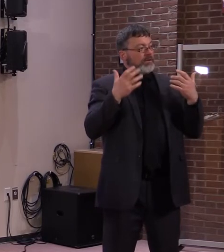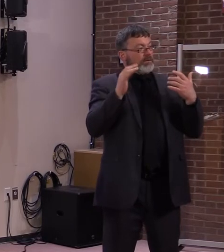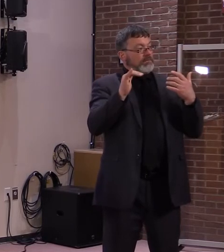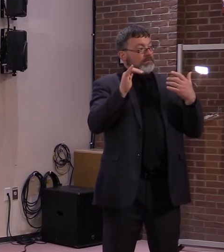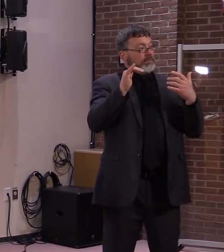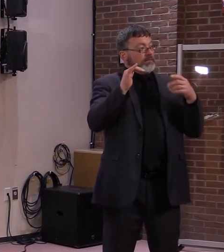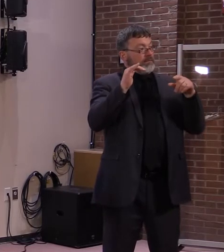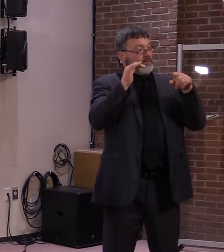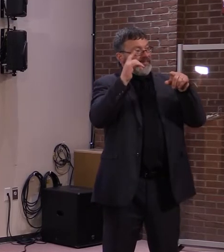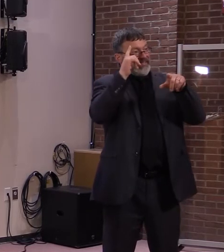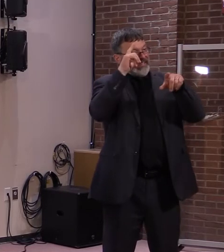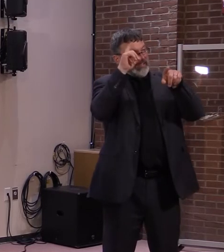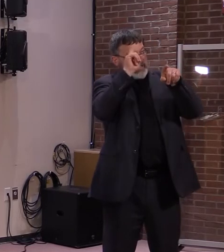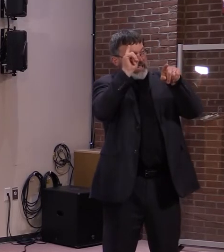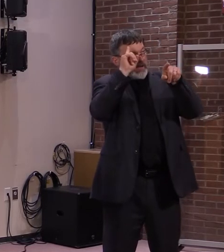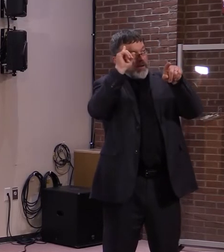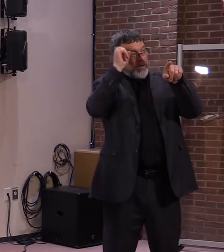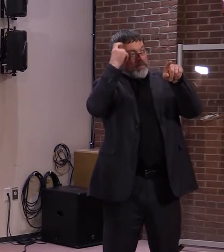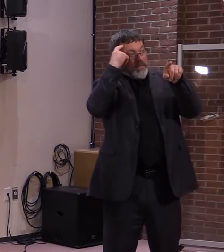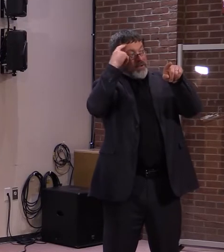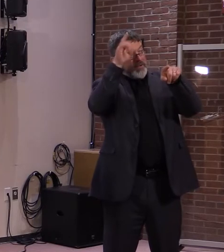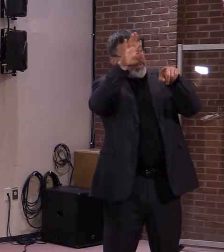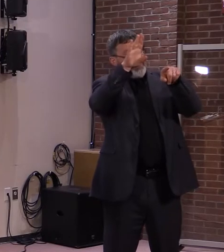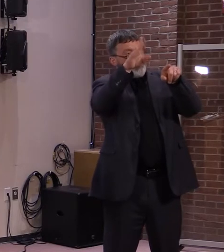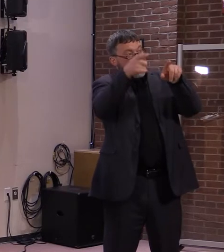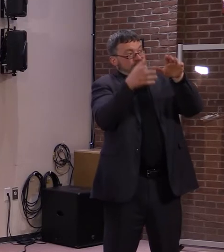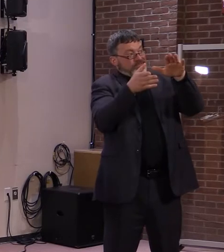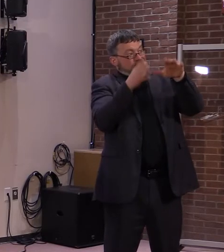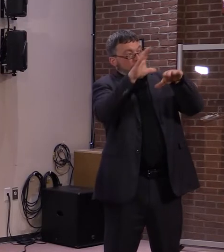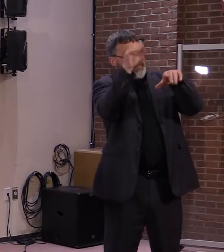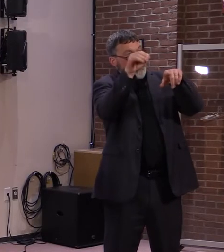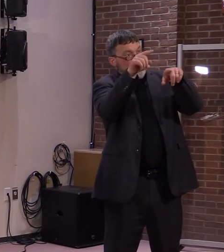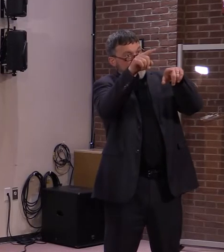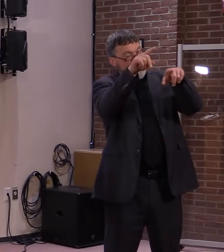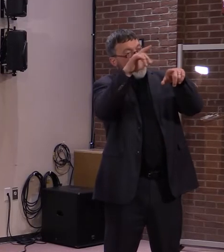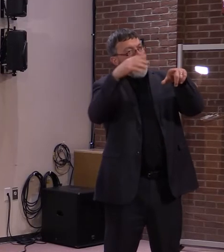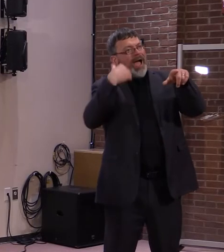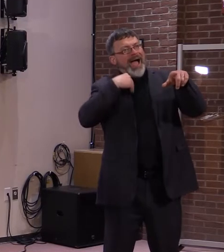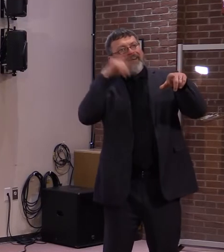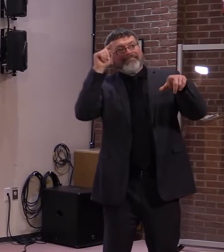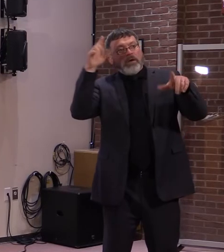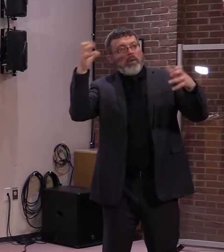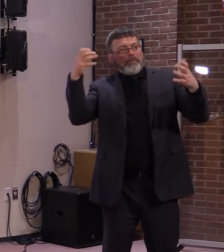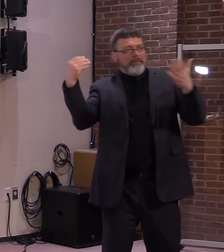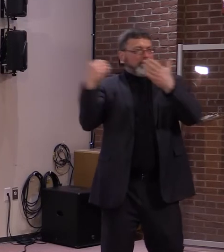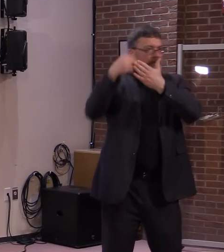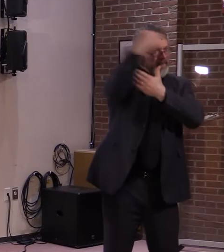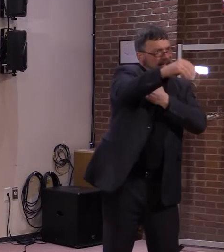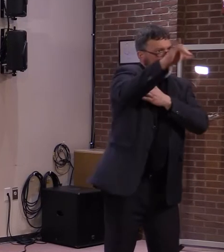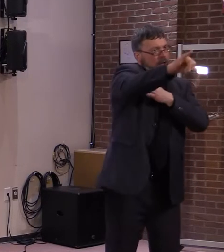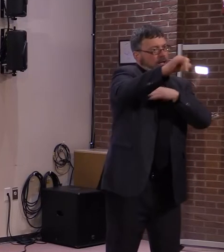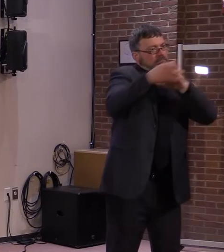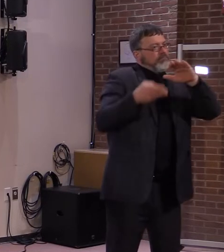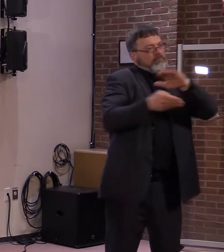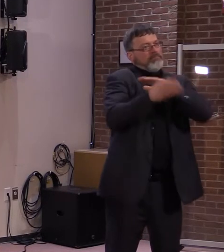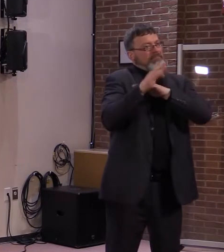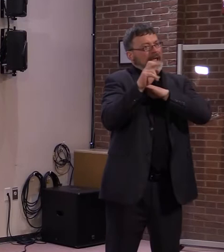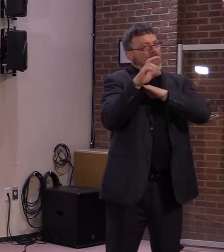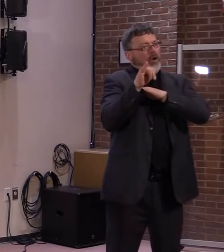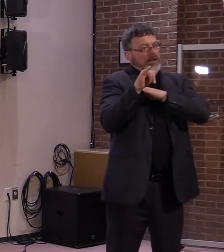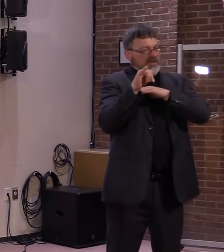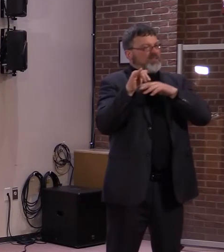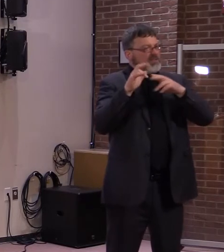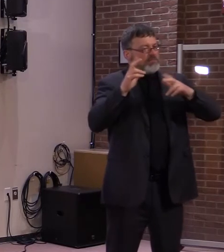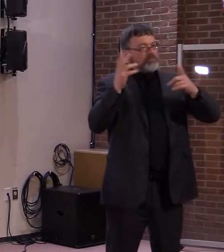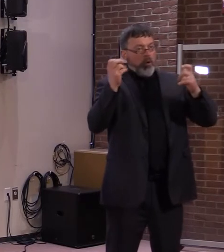and operating. So we have a few things that are going on. We all learned of this just recently. It was very abrupt. But